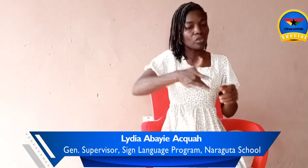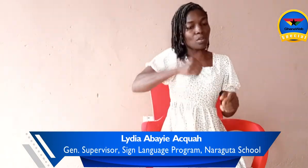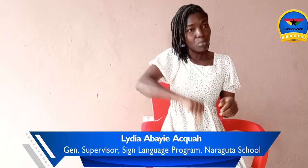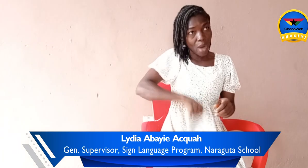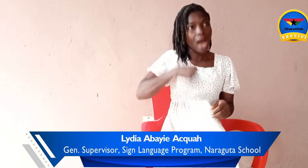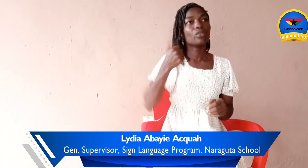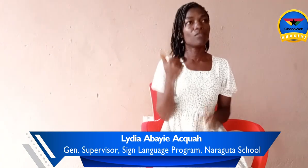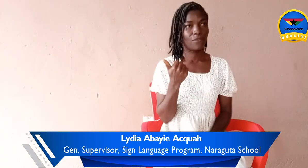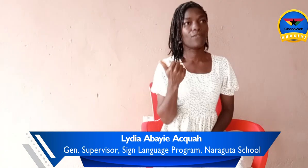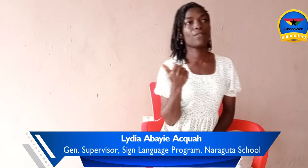proud of.